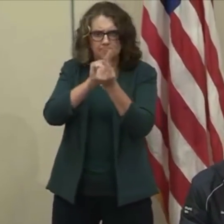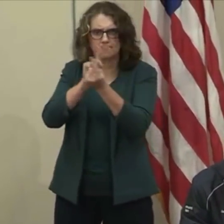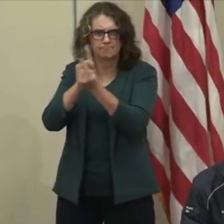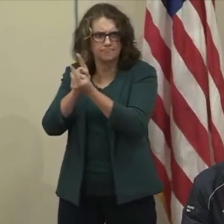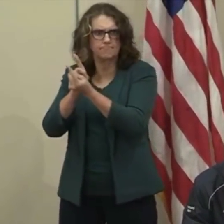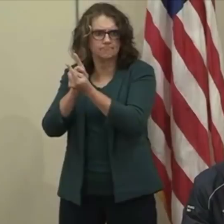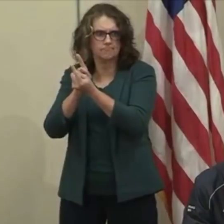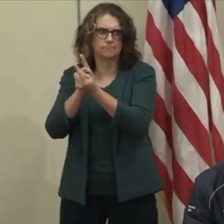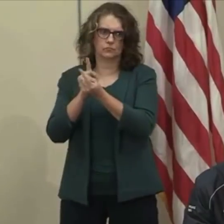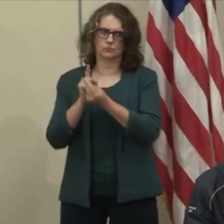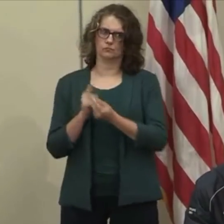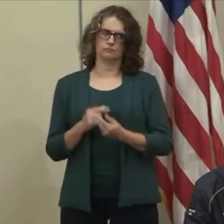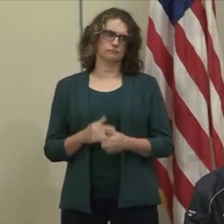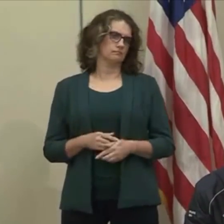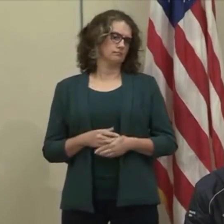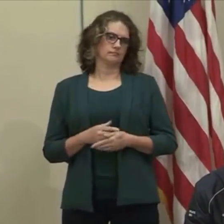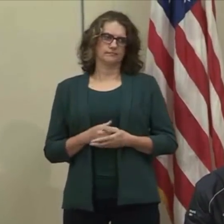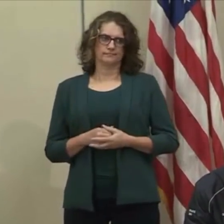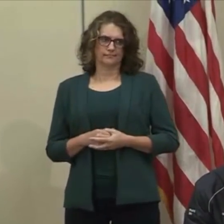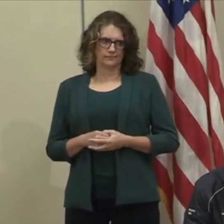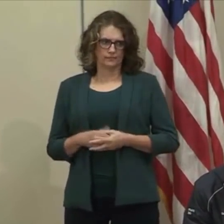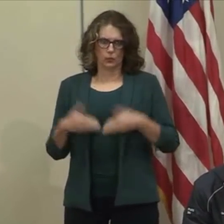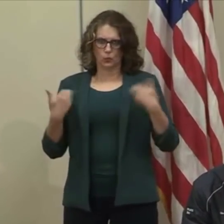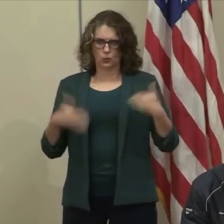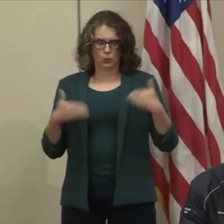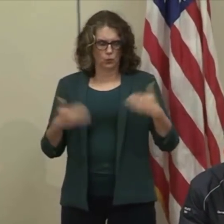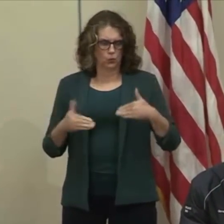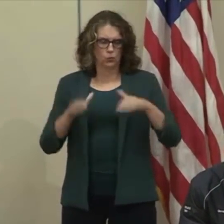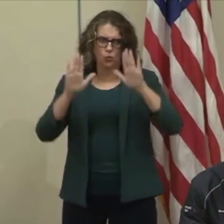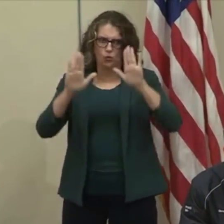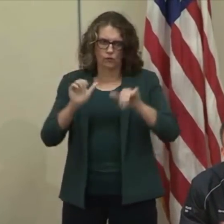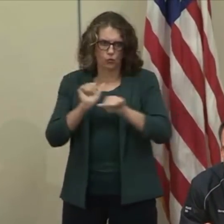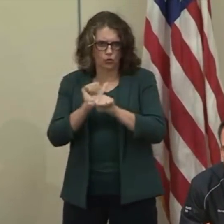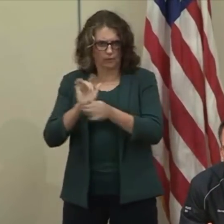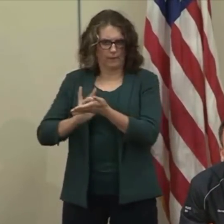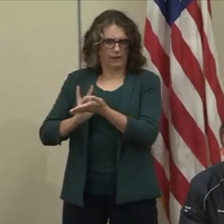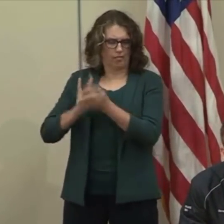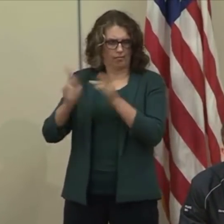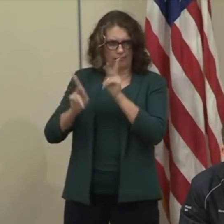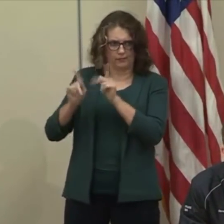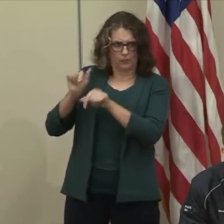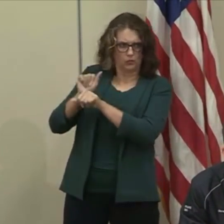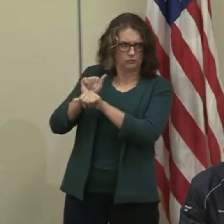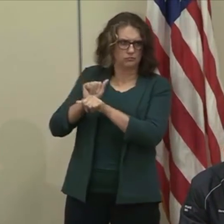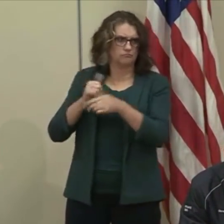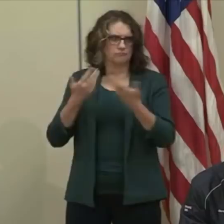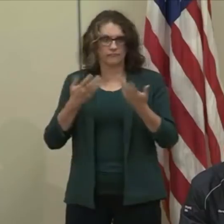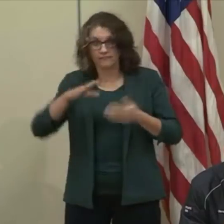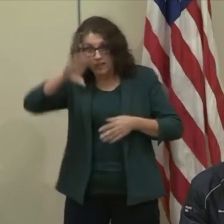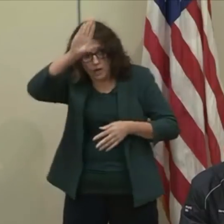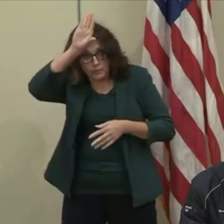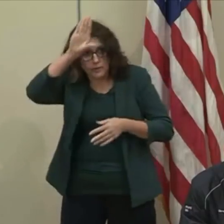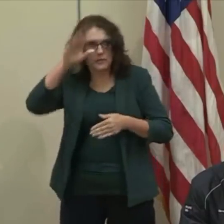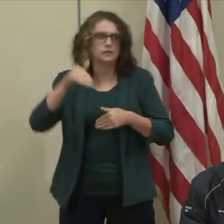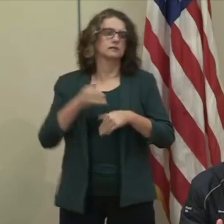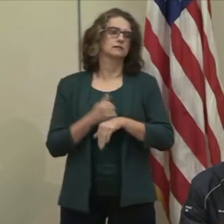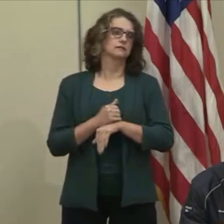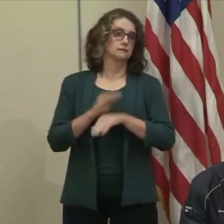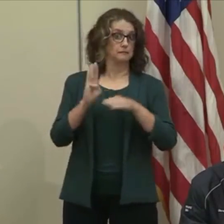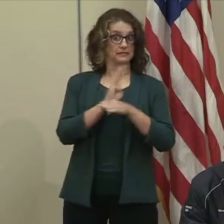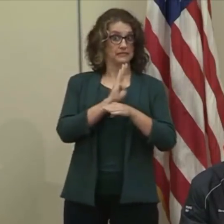a fantastic job. So thank you to them and our first responders. Also, our business community, we're doing a great job of innovative.